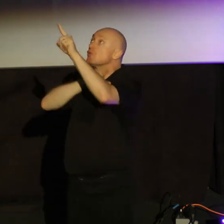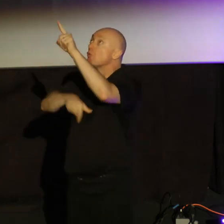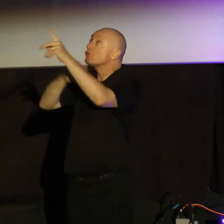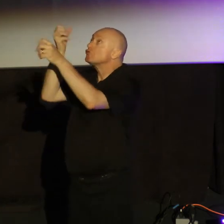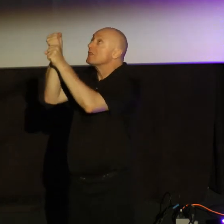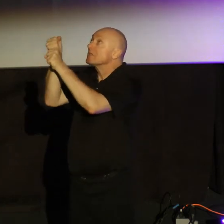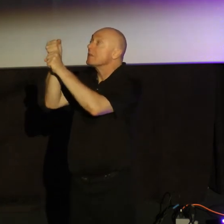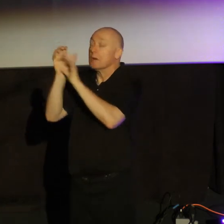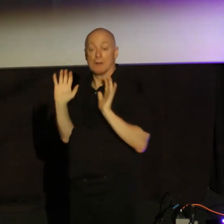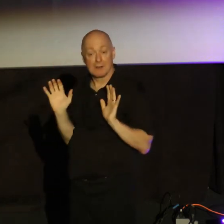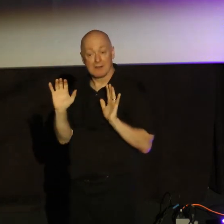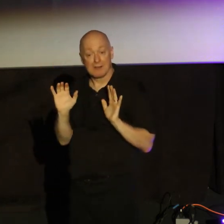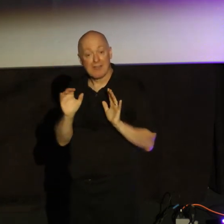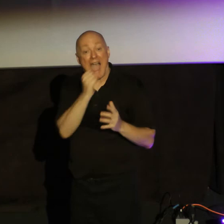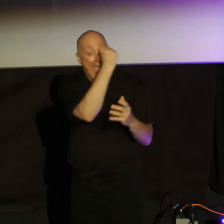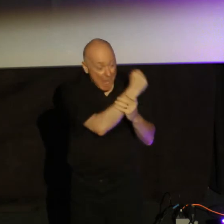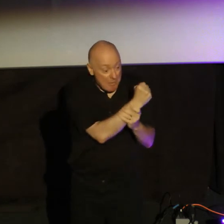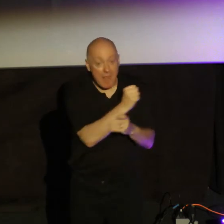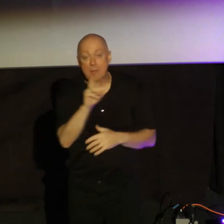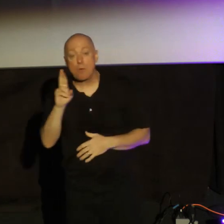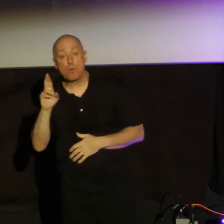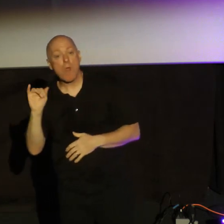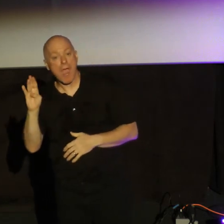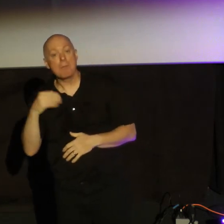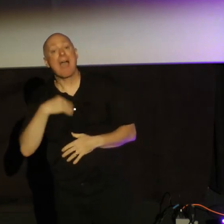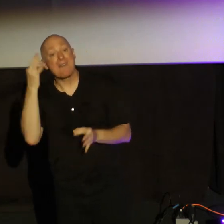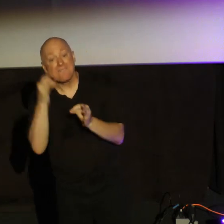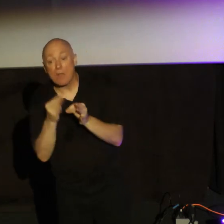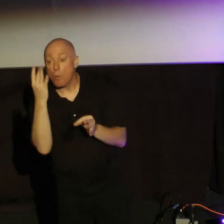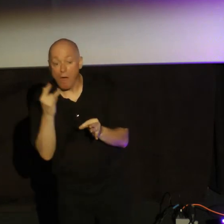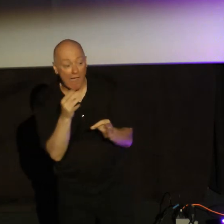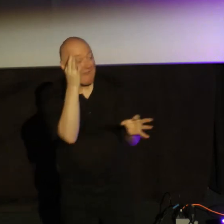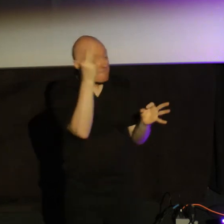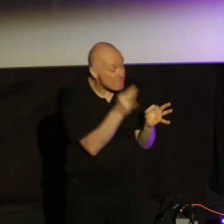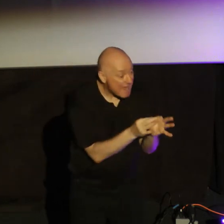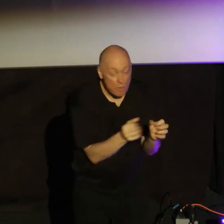Abraham and Rahab had faith that actually worked because faith without works is dead.